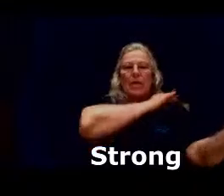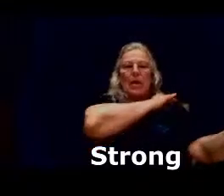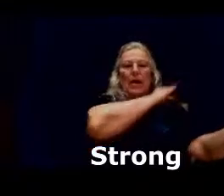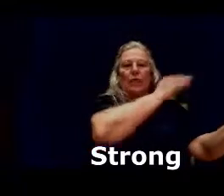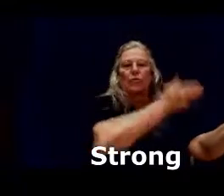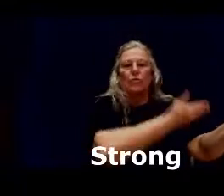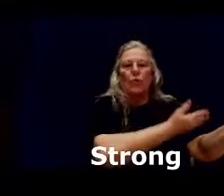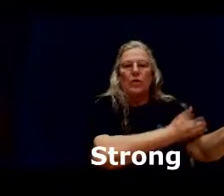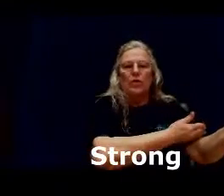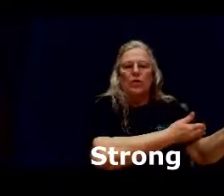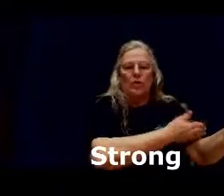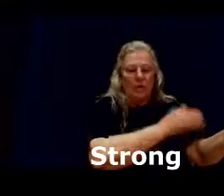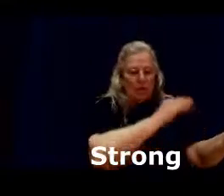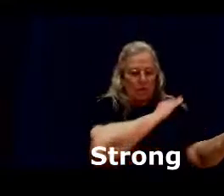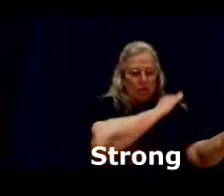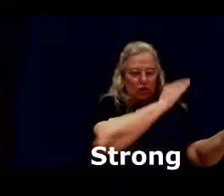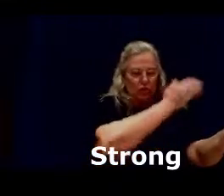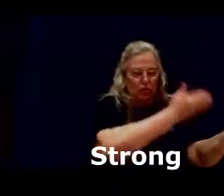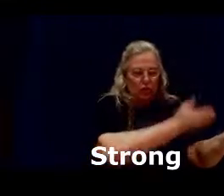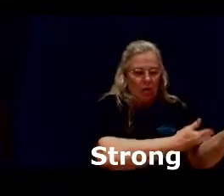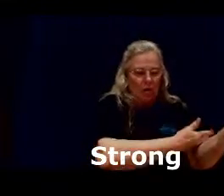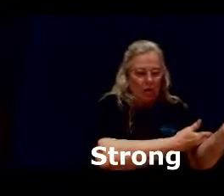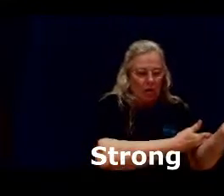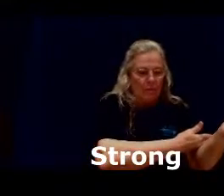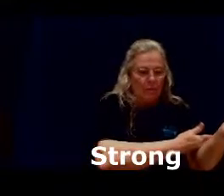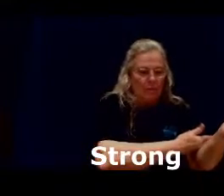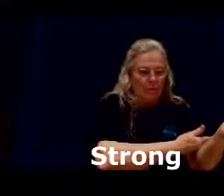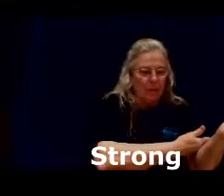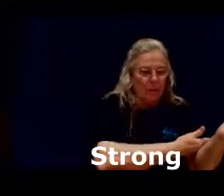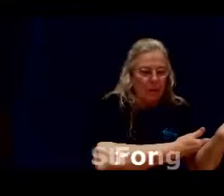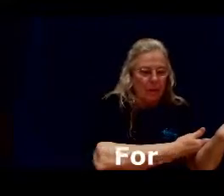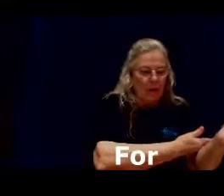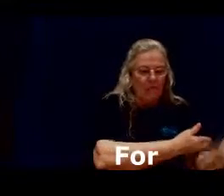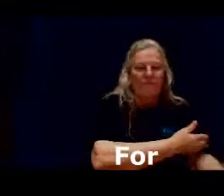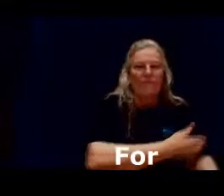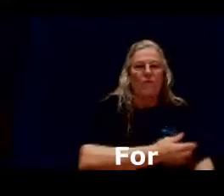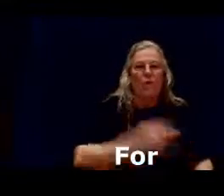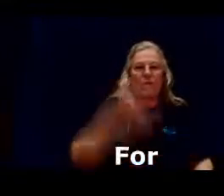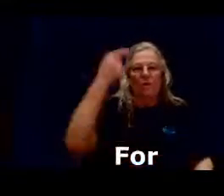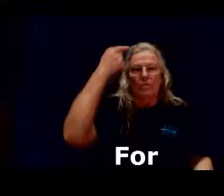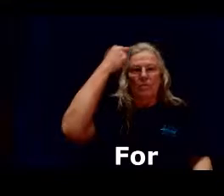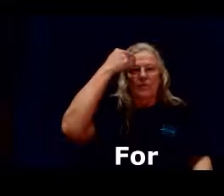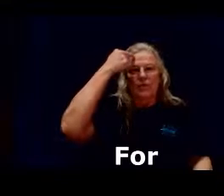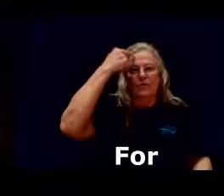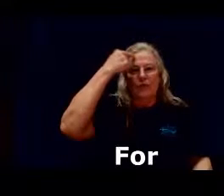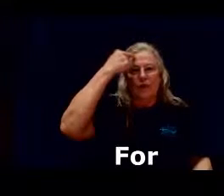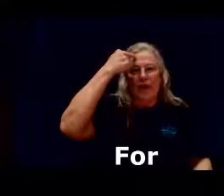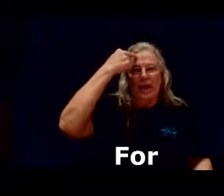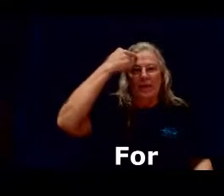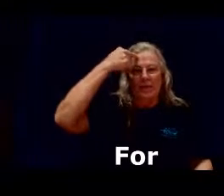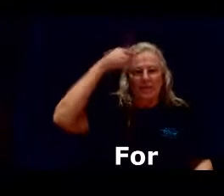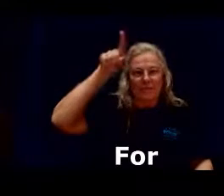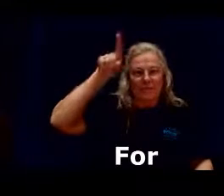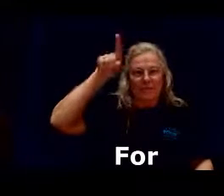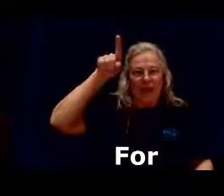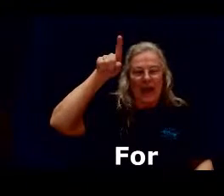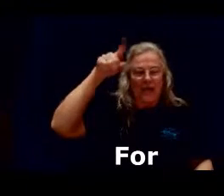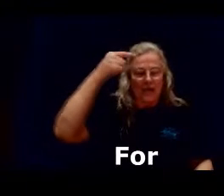and you're going to circle it strong for your forehead out